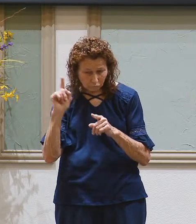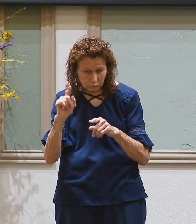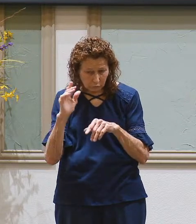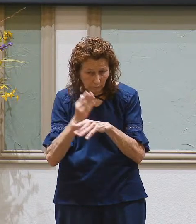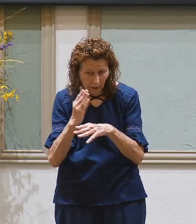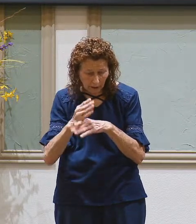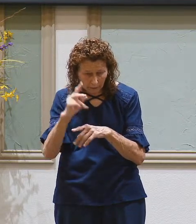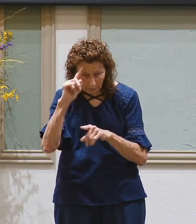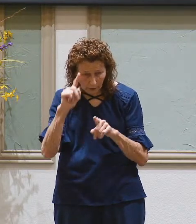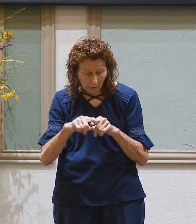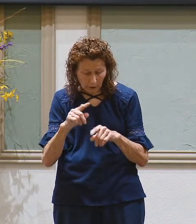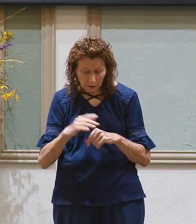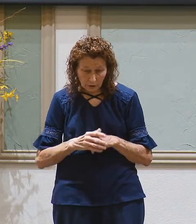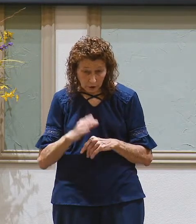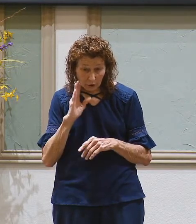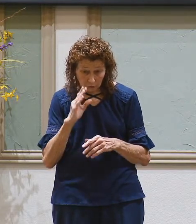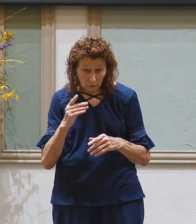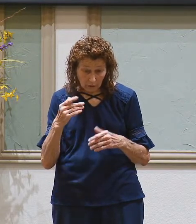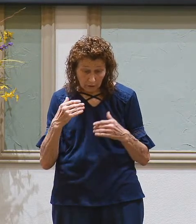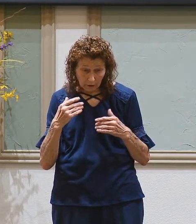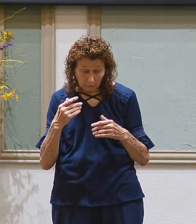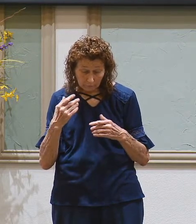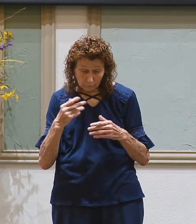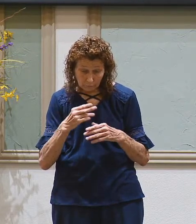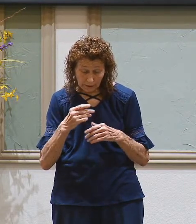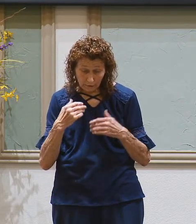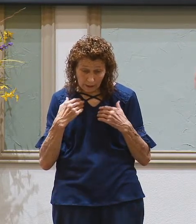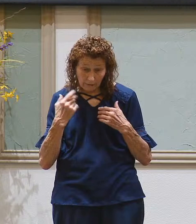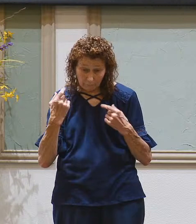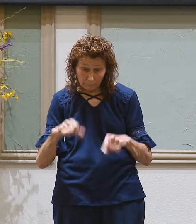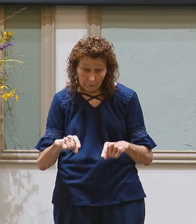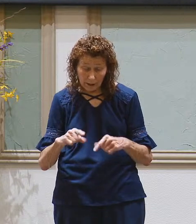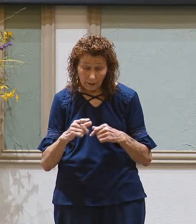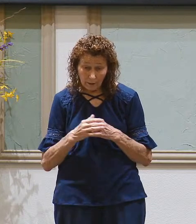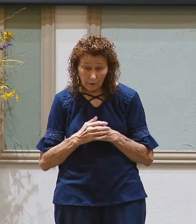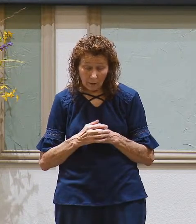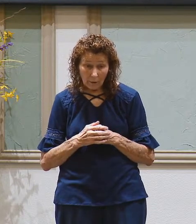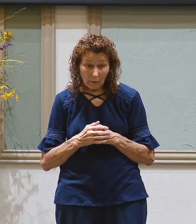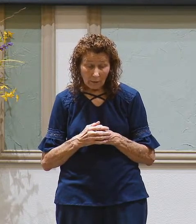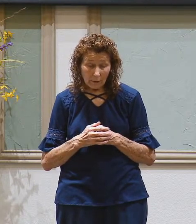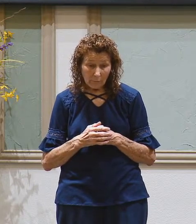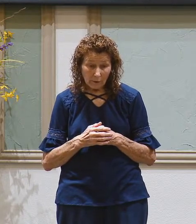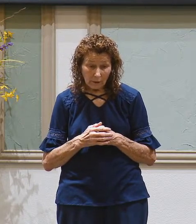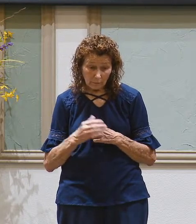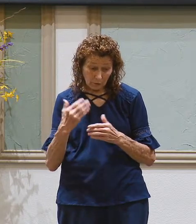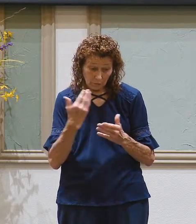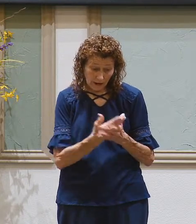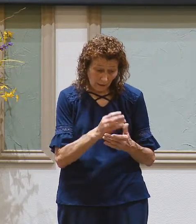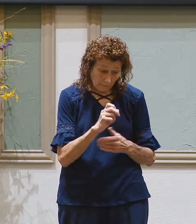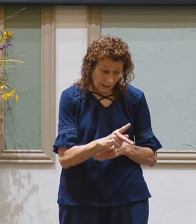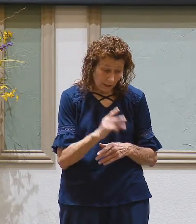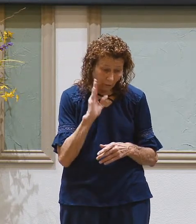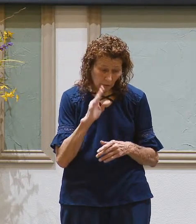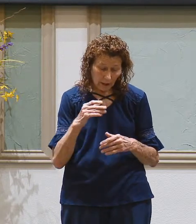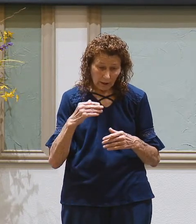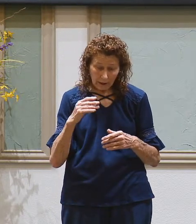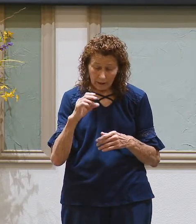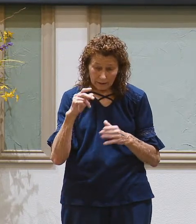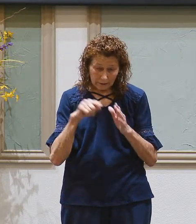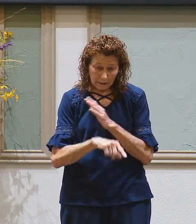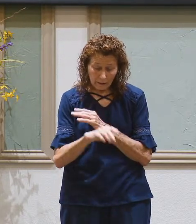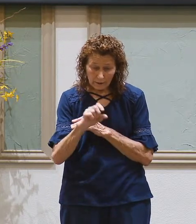them oh you're going to get it now when you get back they're probably going to have Simeon dead oh